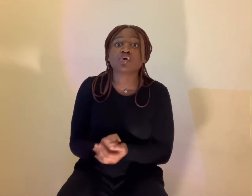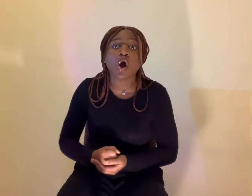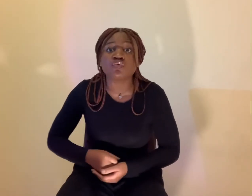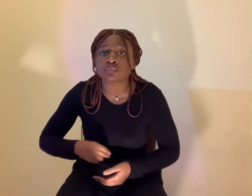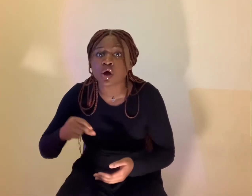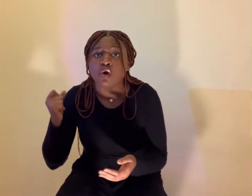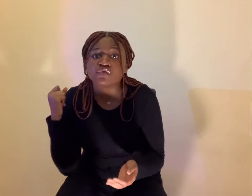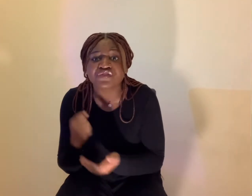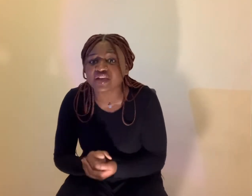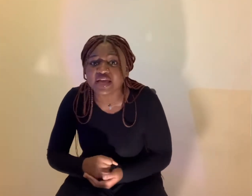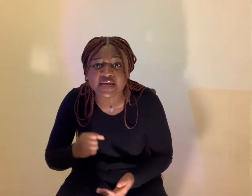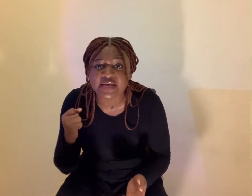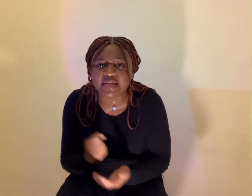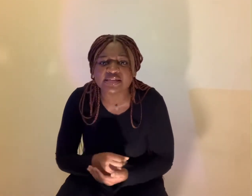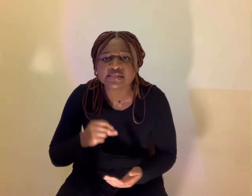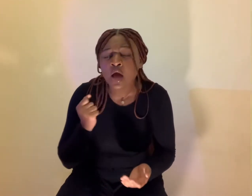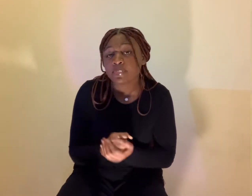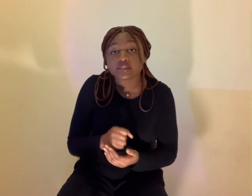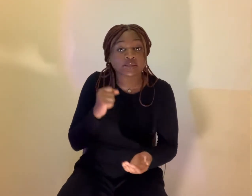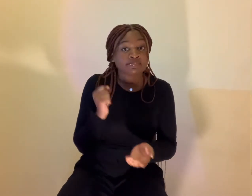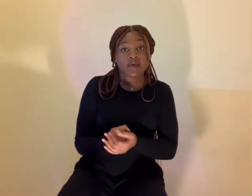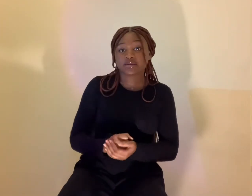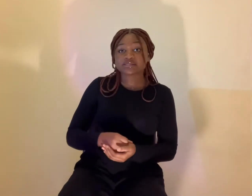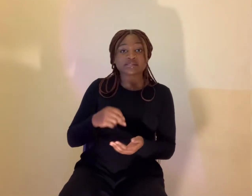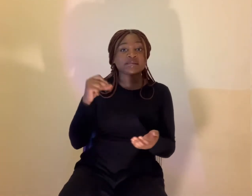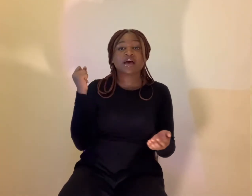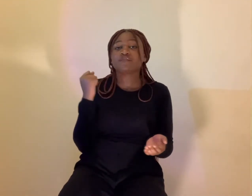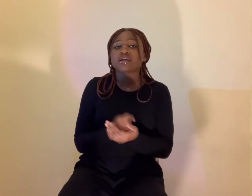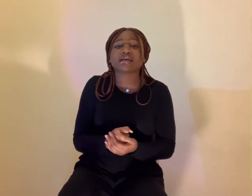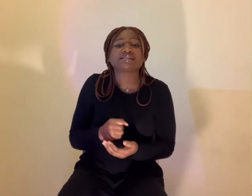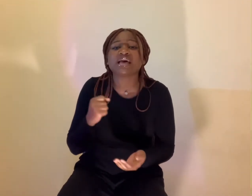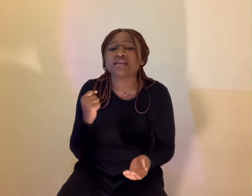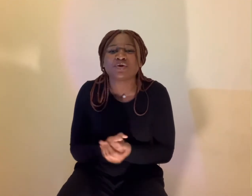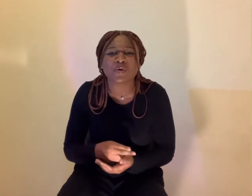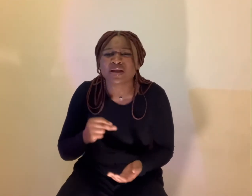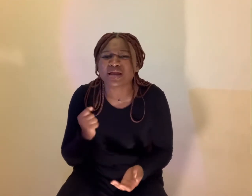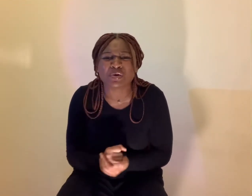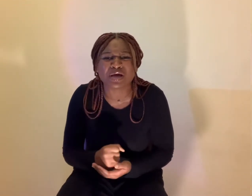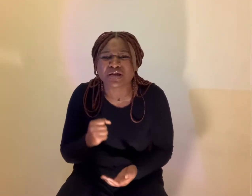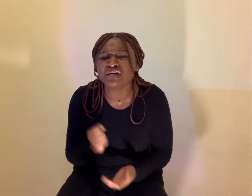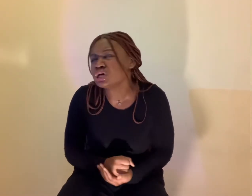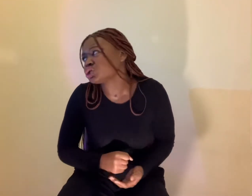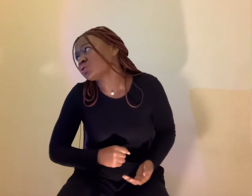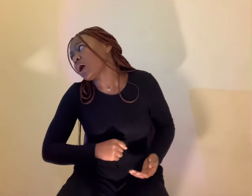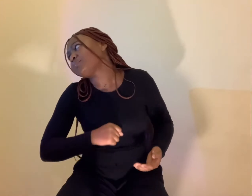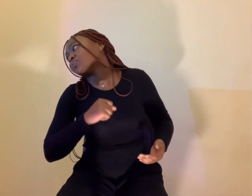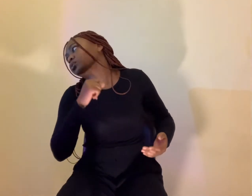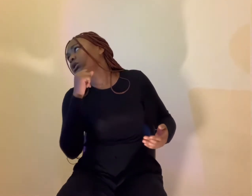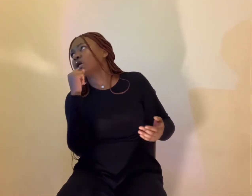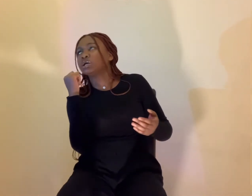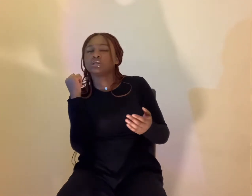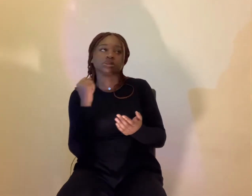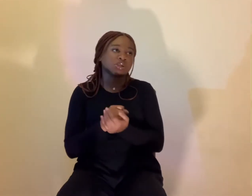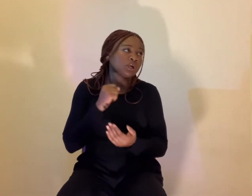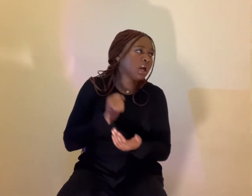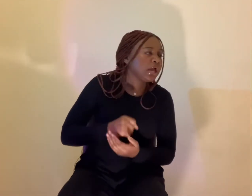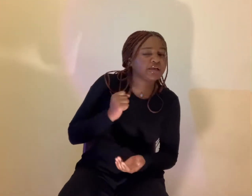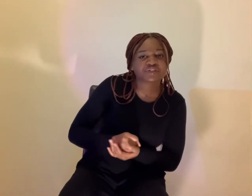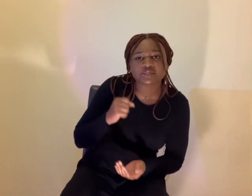bromo fizz but the medicine never gets anywhere near where the trouble is if she's